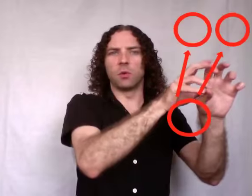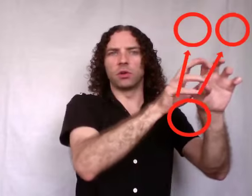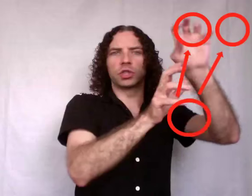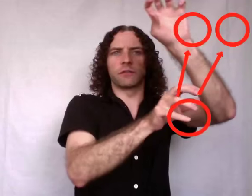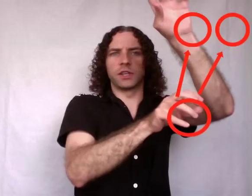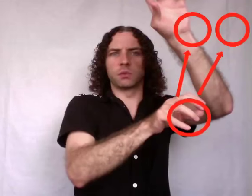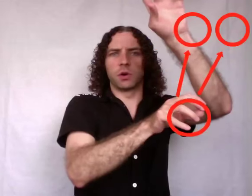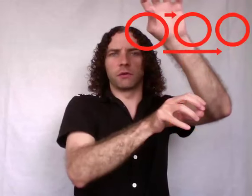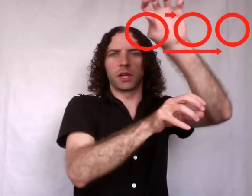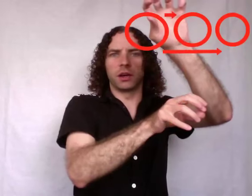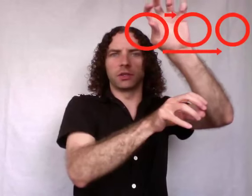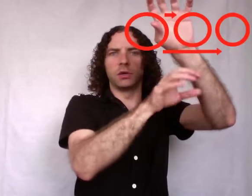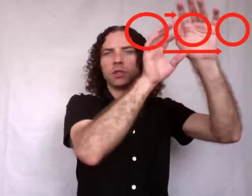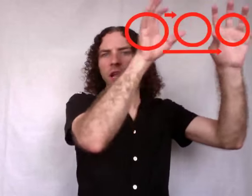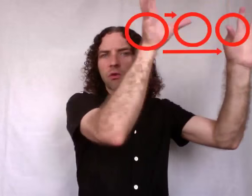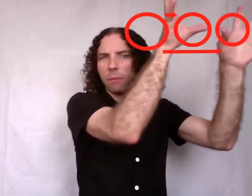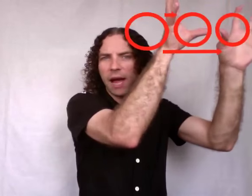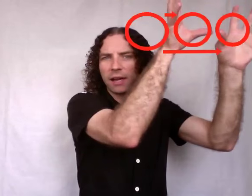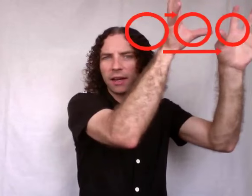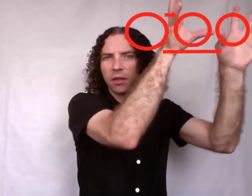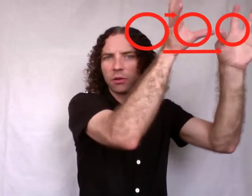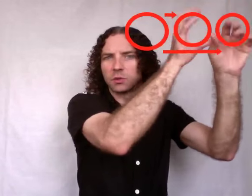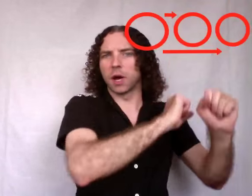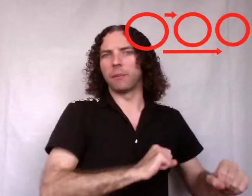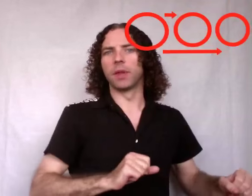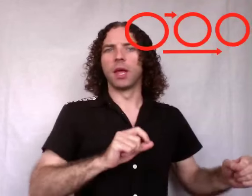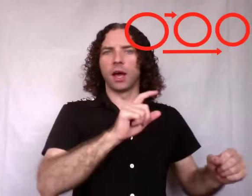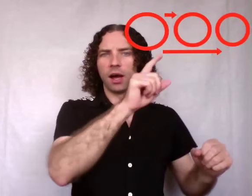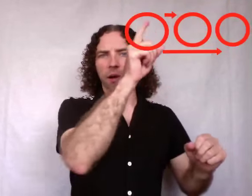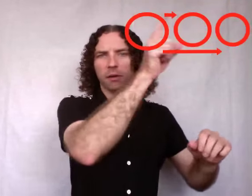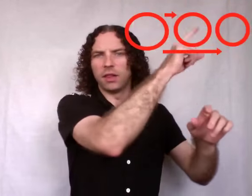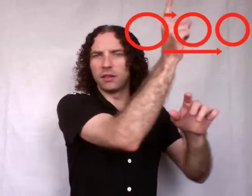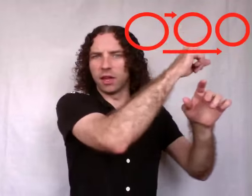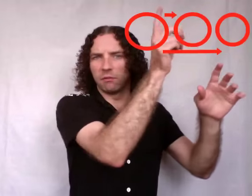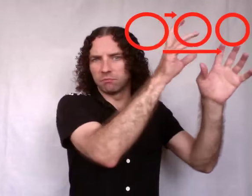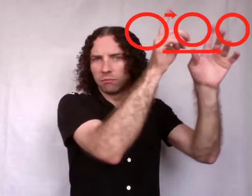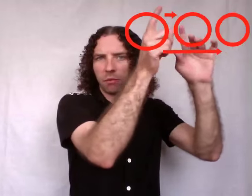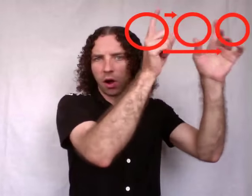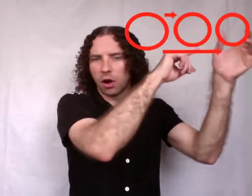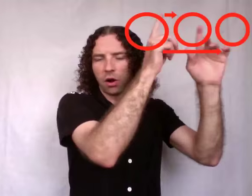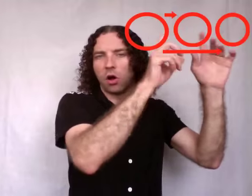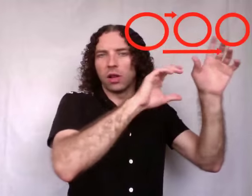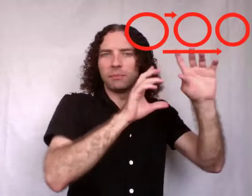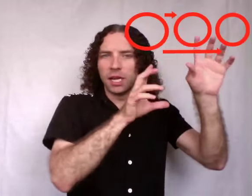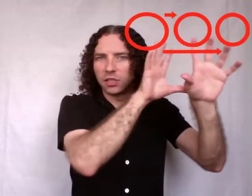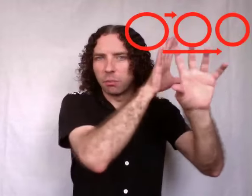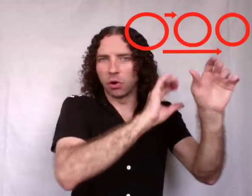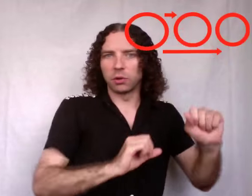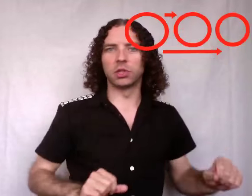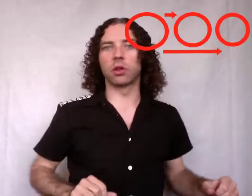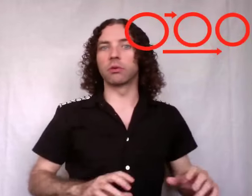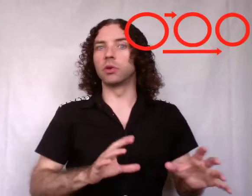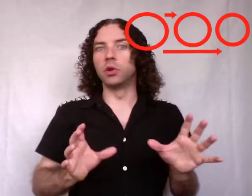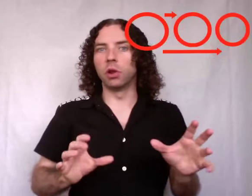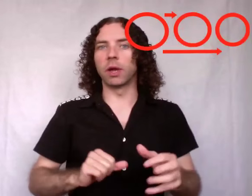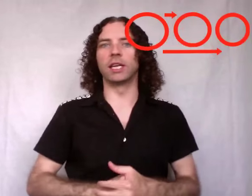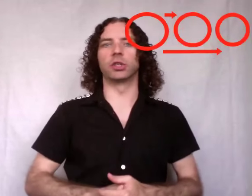we'll shift this one over here too. So now they're all packed together as well. And they are all updated to point to each other in their new locations.